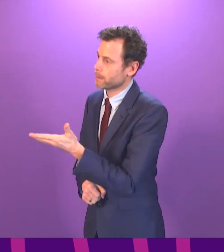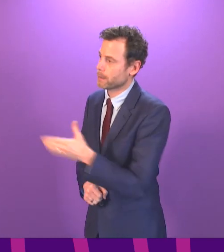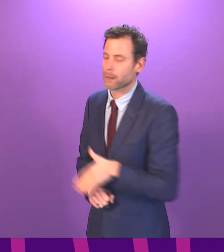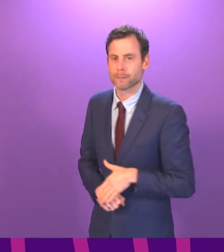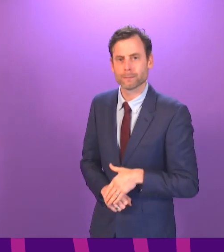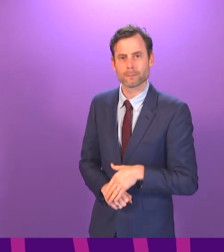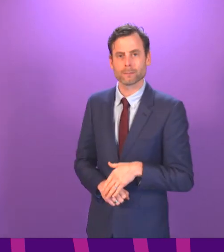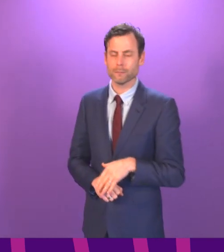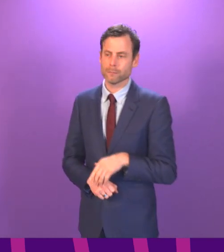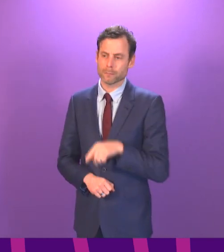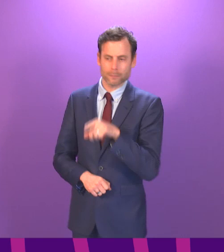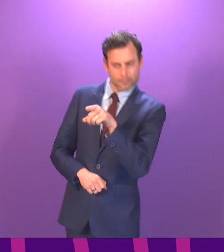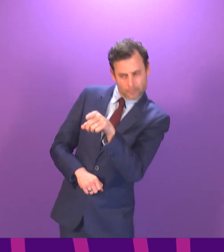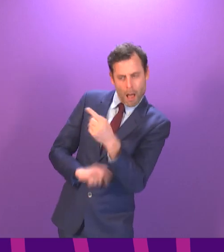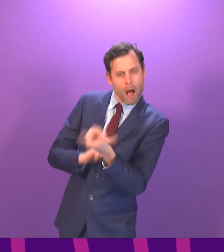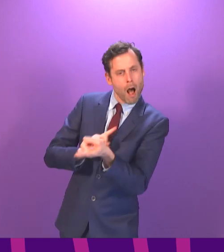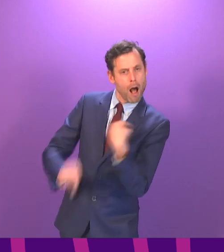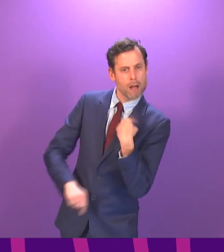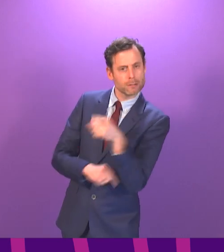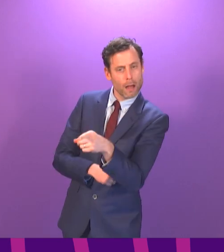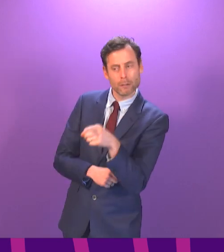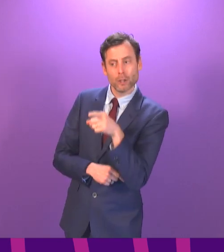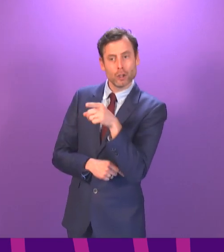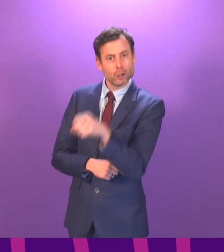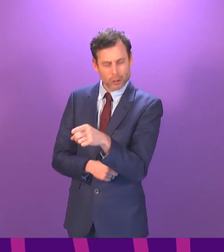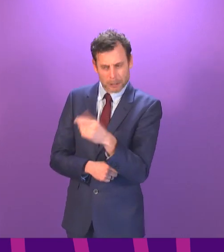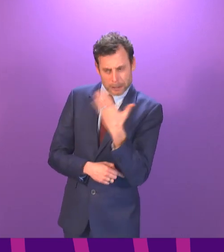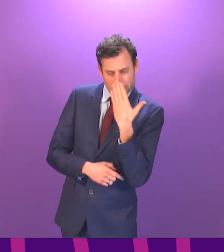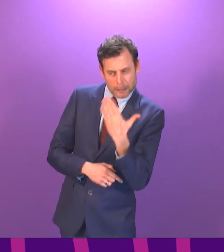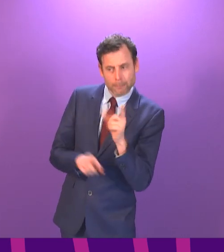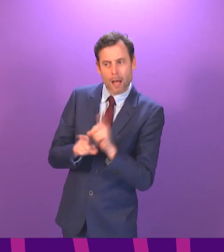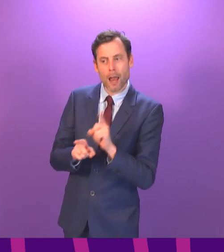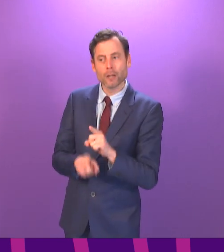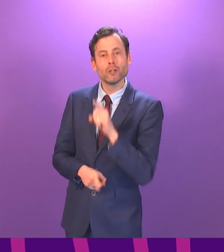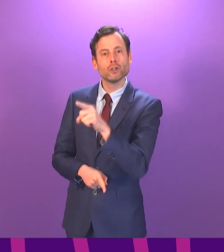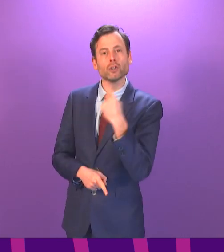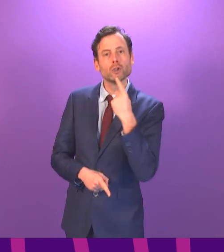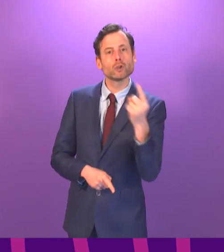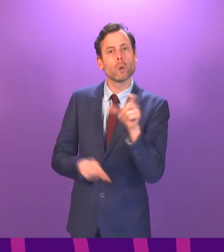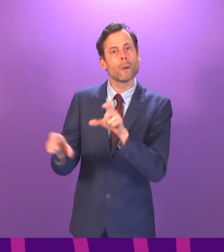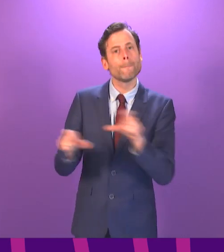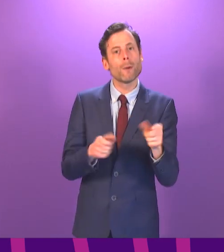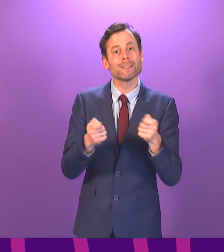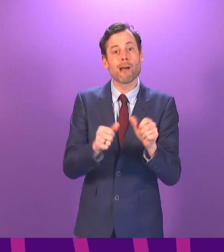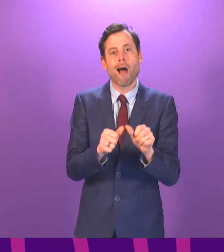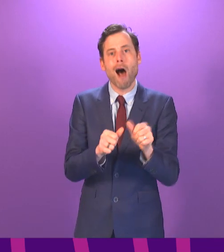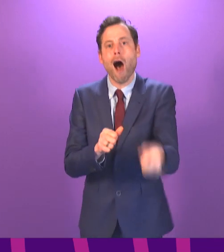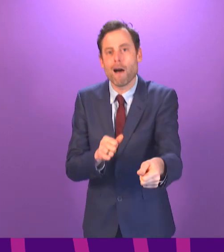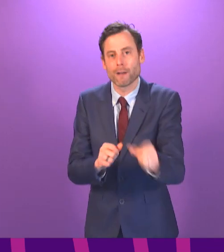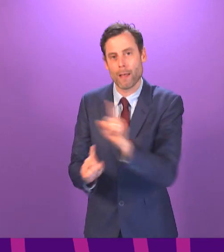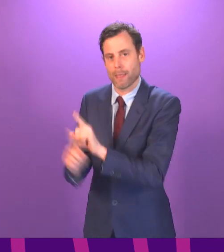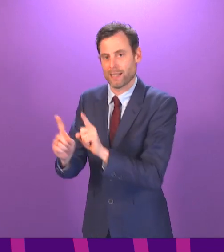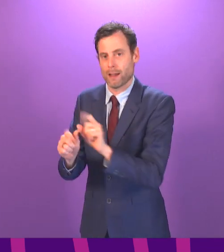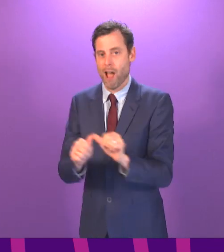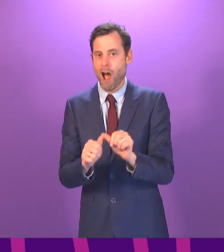If you pick your way through that answer, it sounds as if she only informed the permanent secretary after the meeting and after the phone call. Let us get the story straight. In